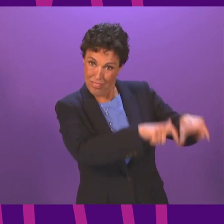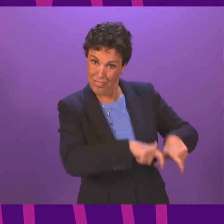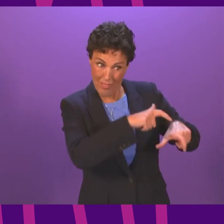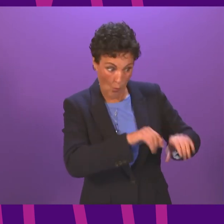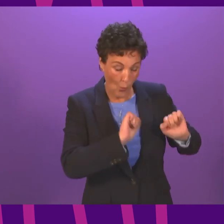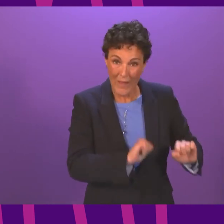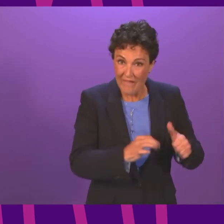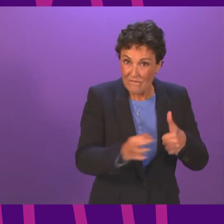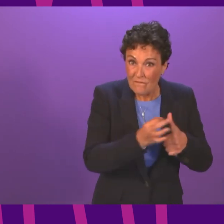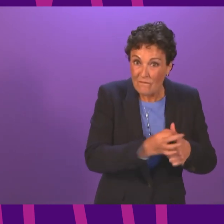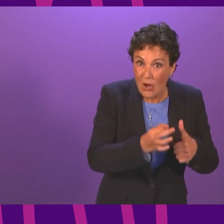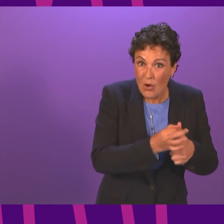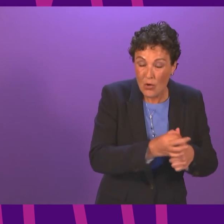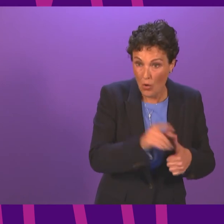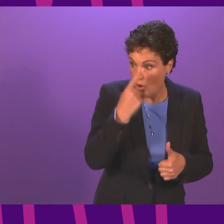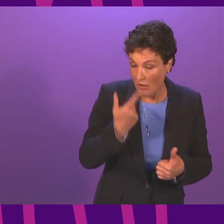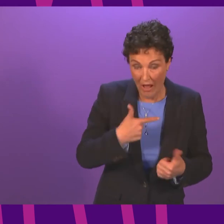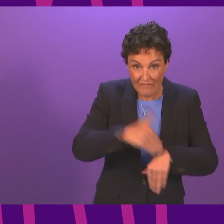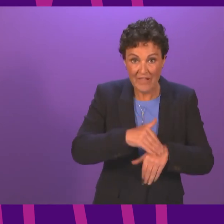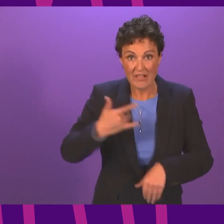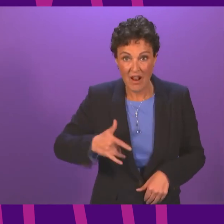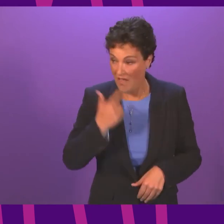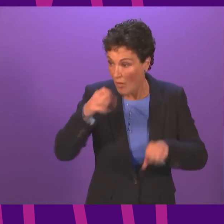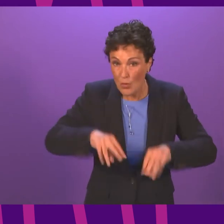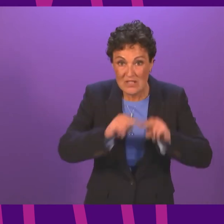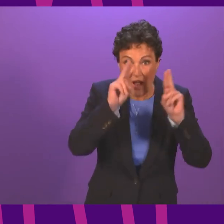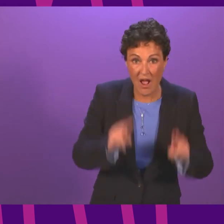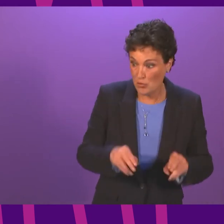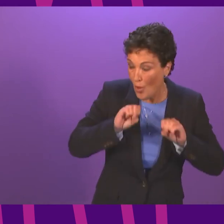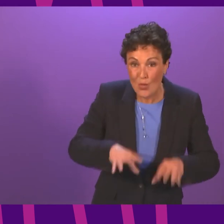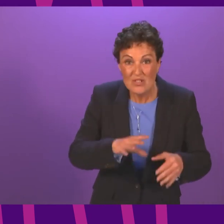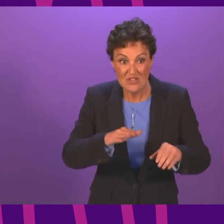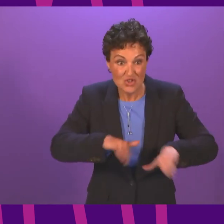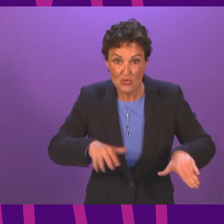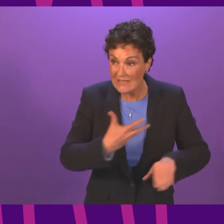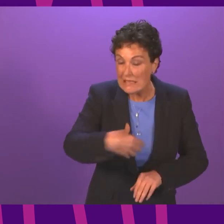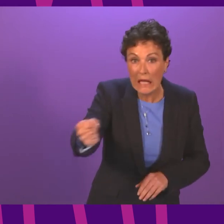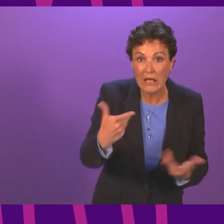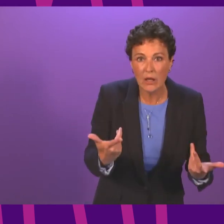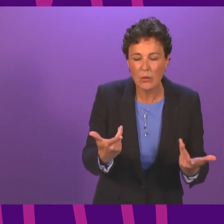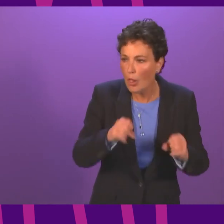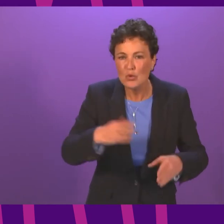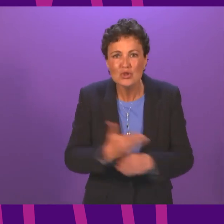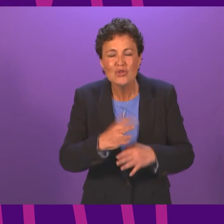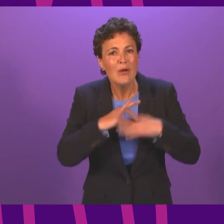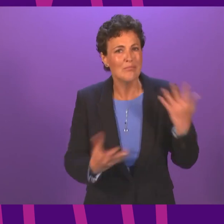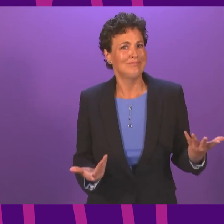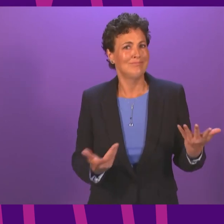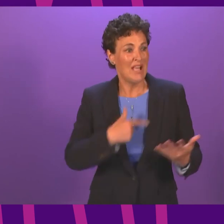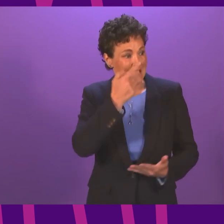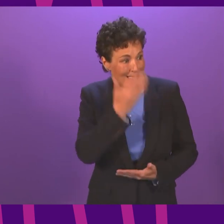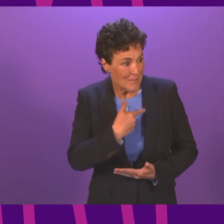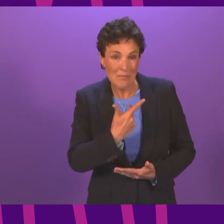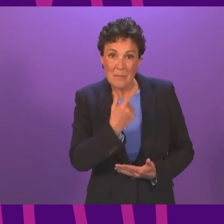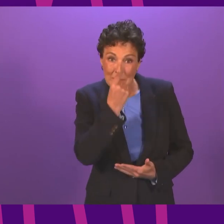causing them to lose their homes custody of their children and their job the Amnesty International reminds us that the detention of individuals for a waiting